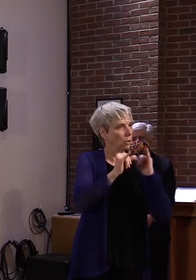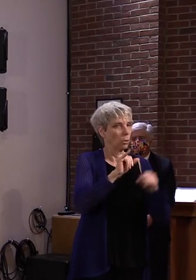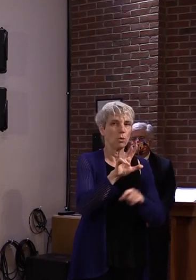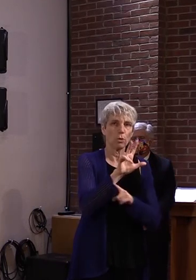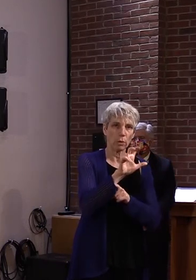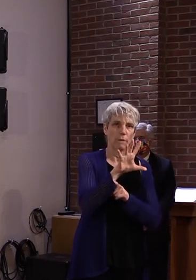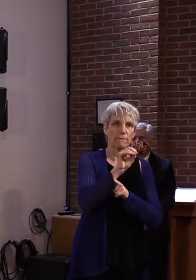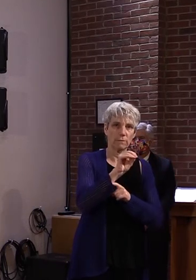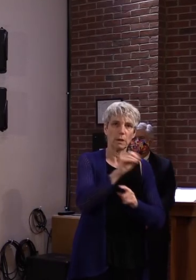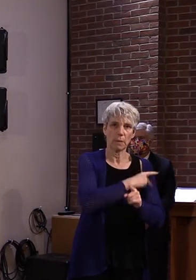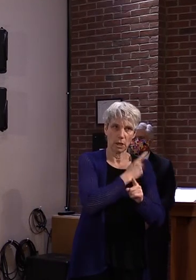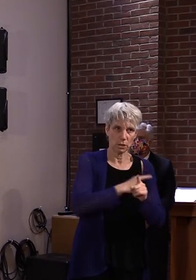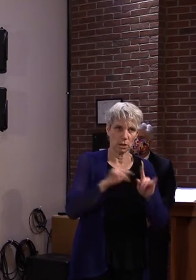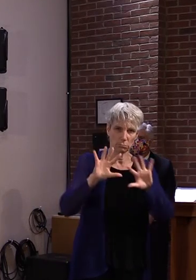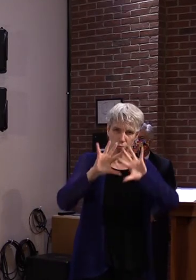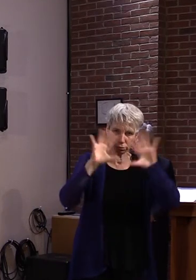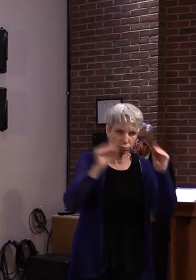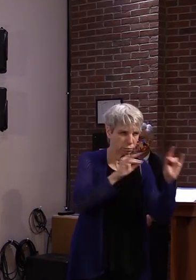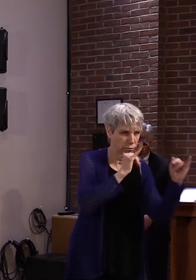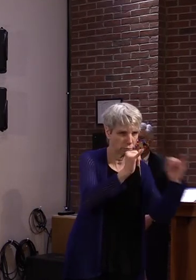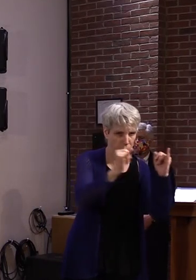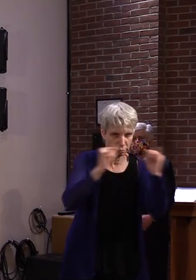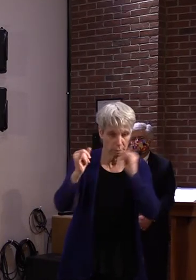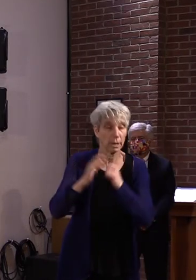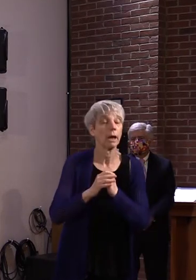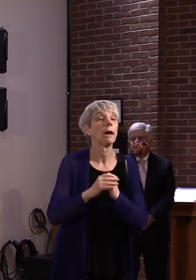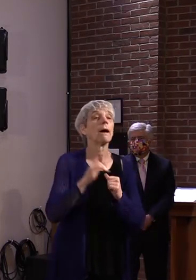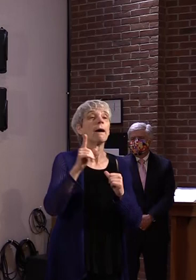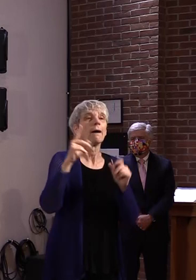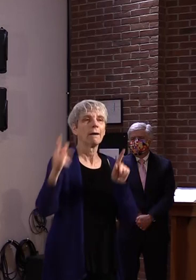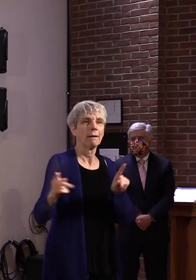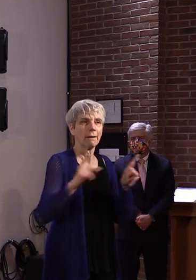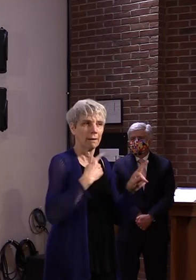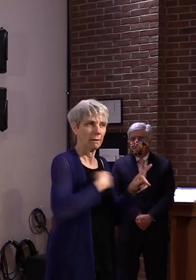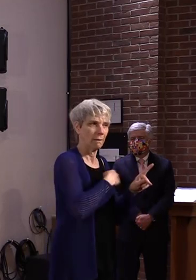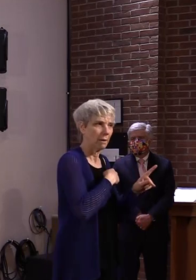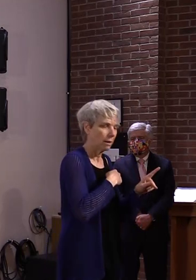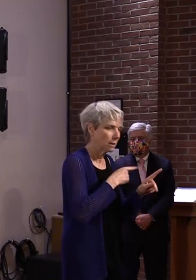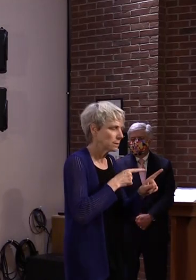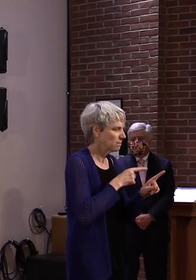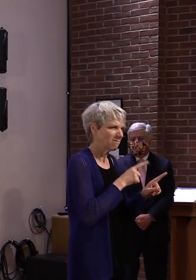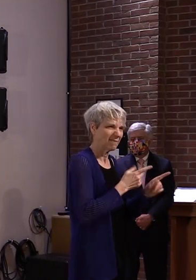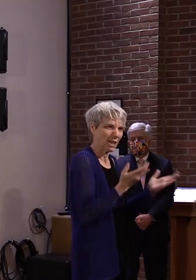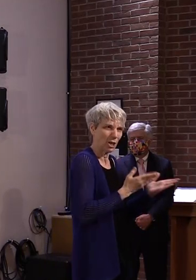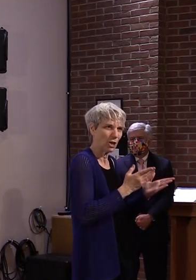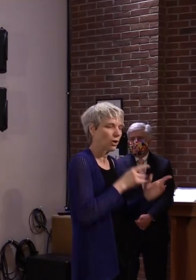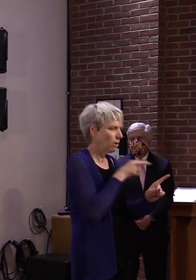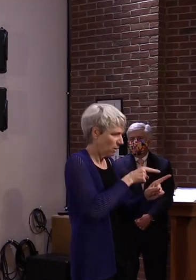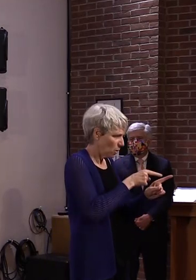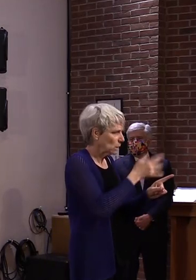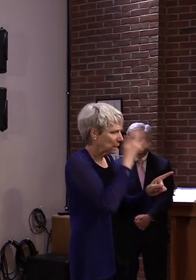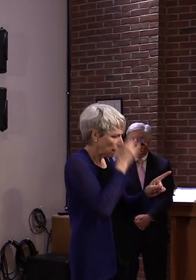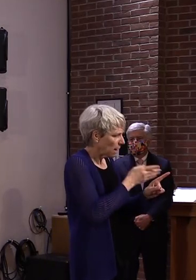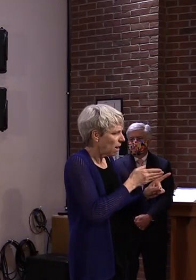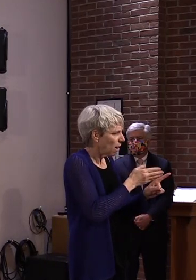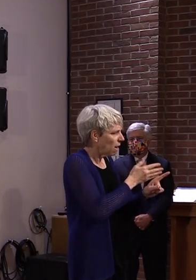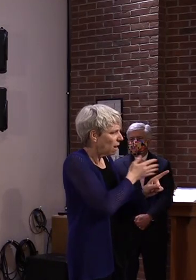and, much like we are doing in our contact tracing, went back 14 days in their histories.